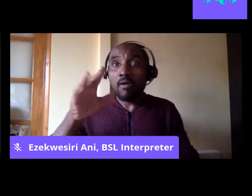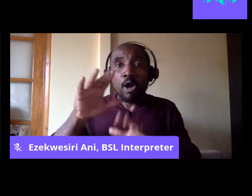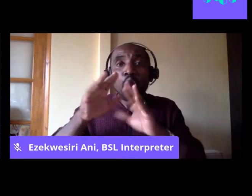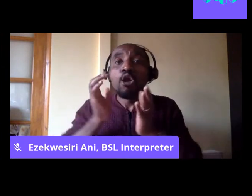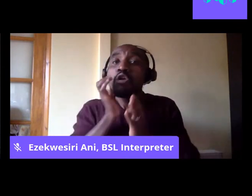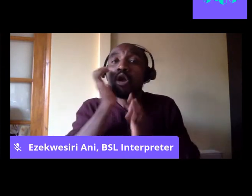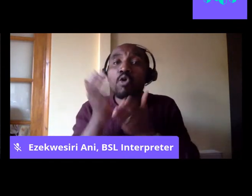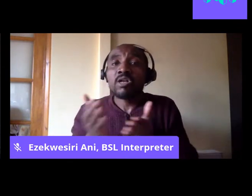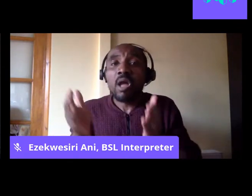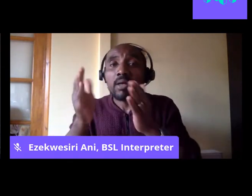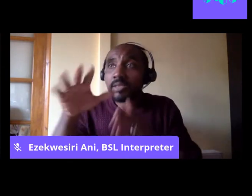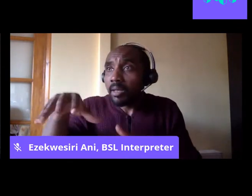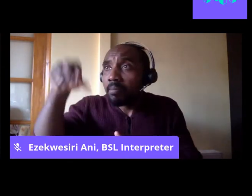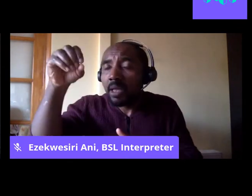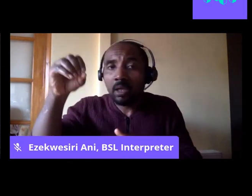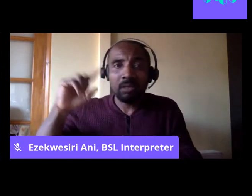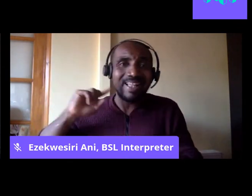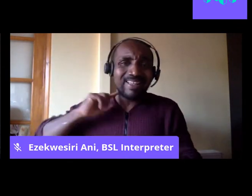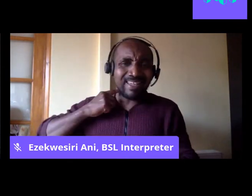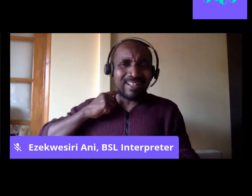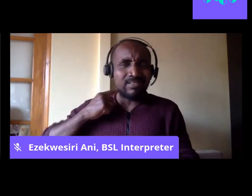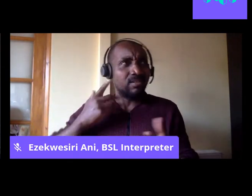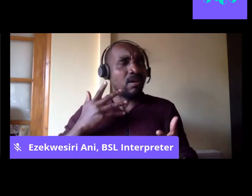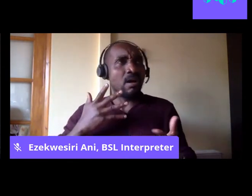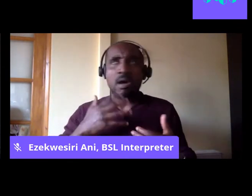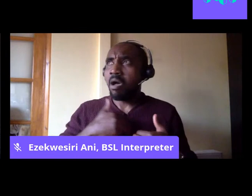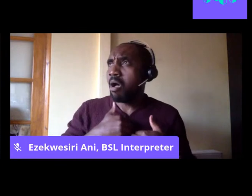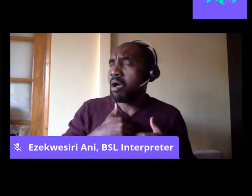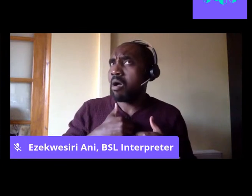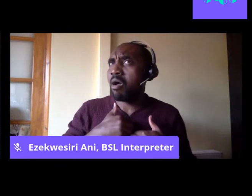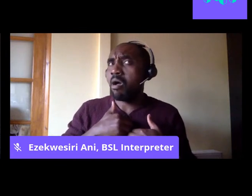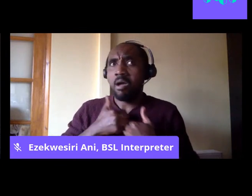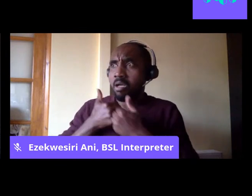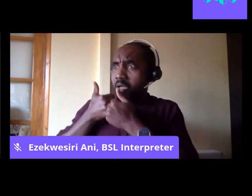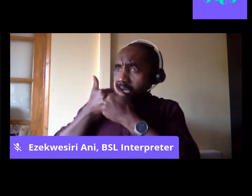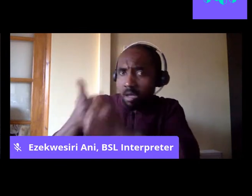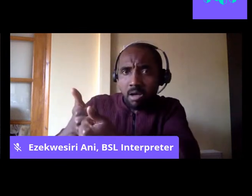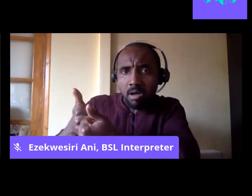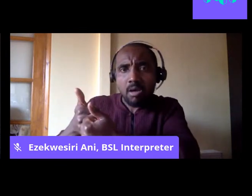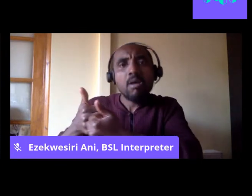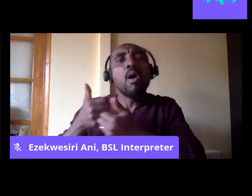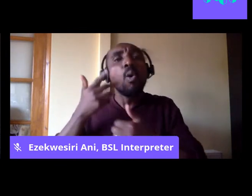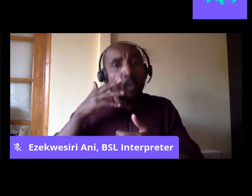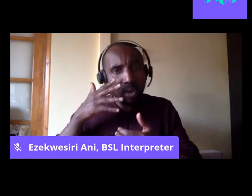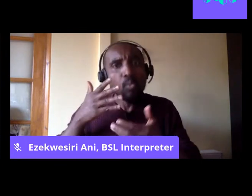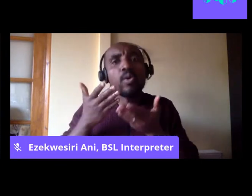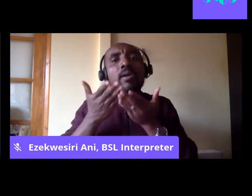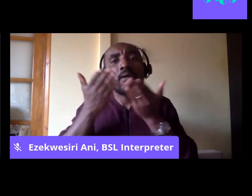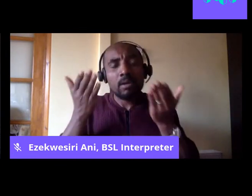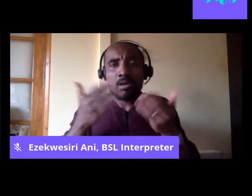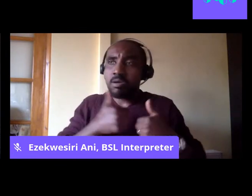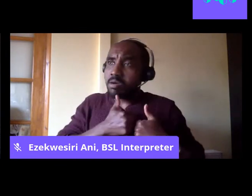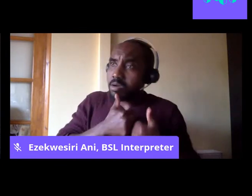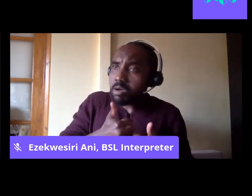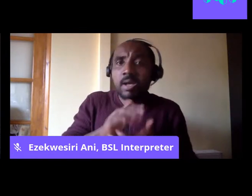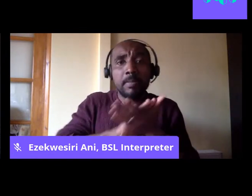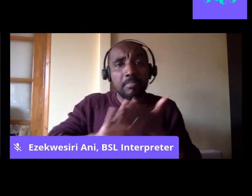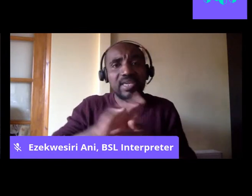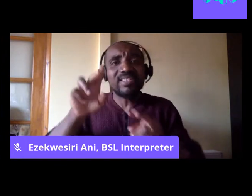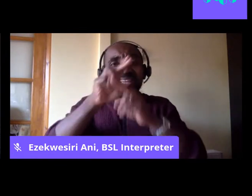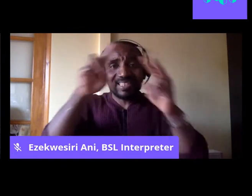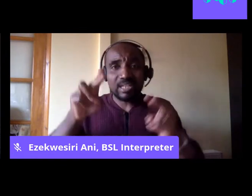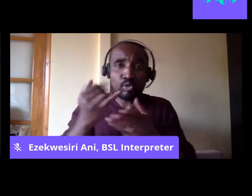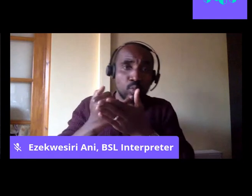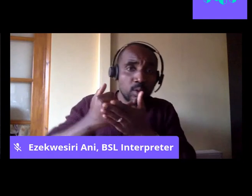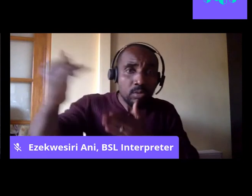across the world. And once we get to that point, we will be able to build the kind of international movement that is against xenophobia,